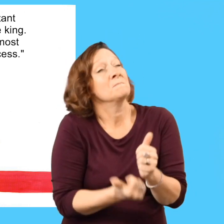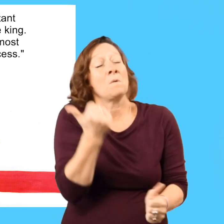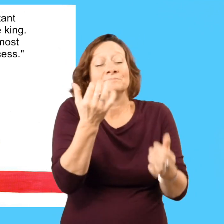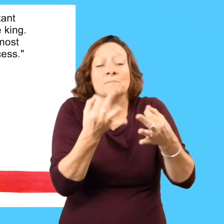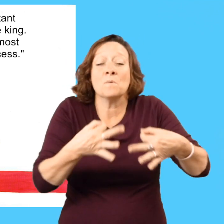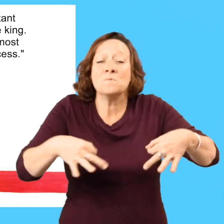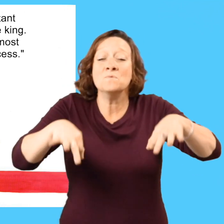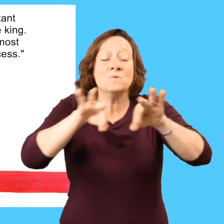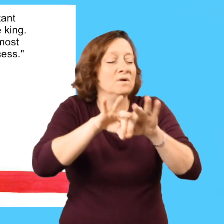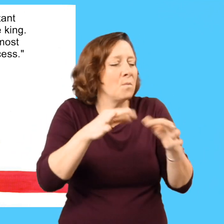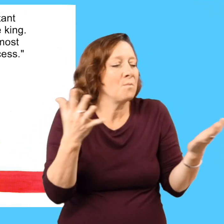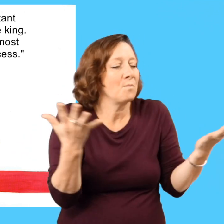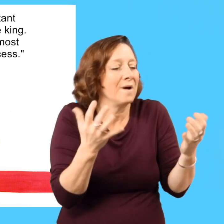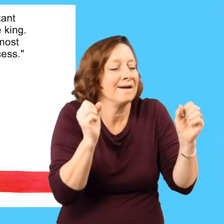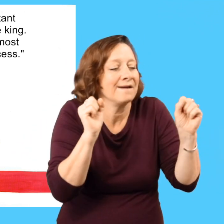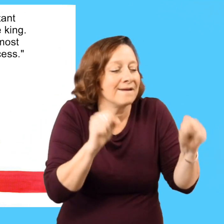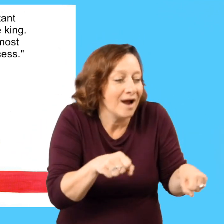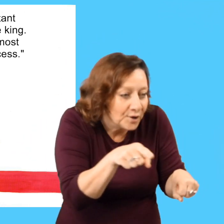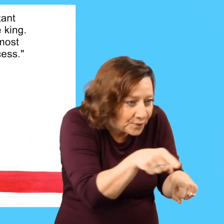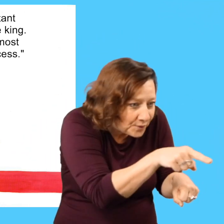what you look like, said the king.